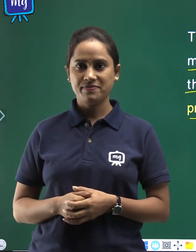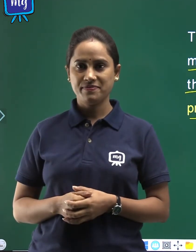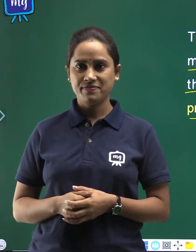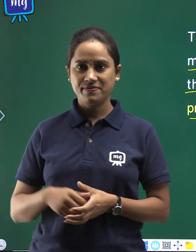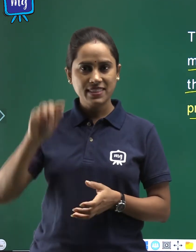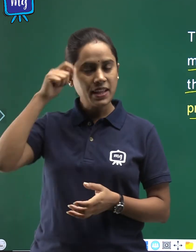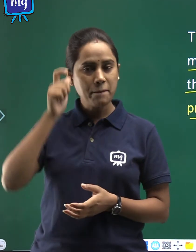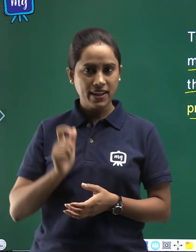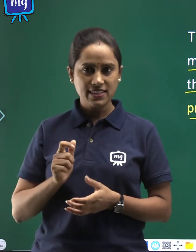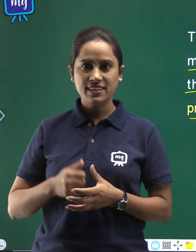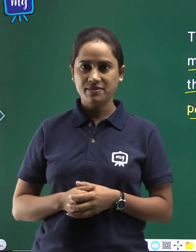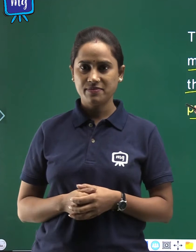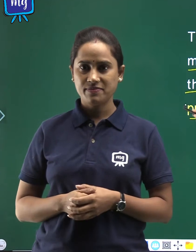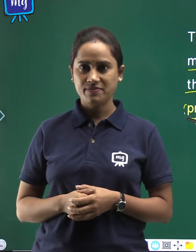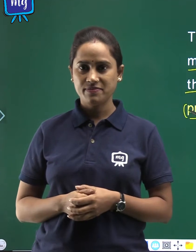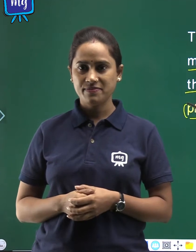present,